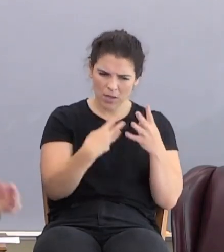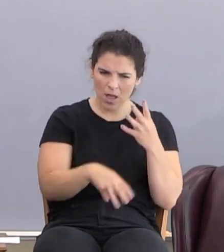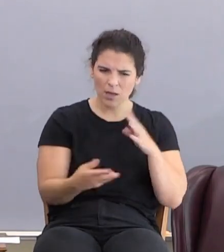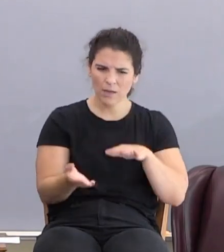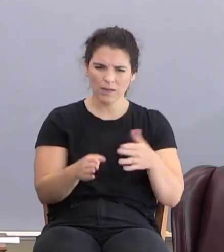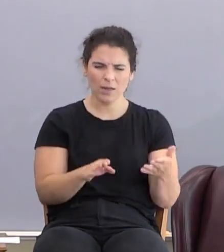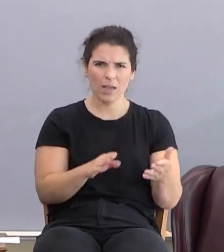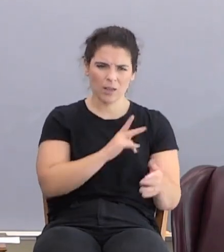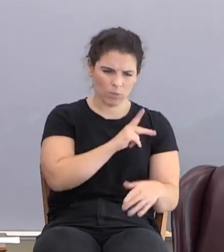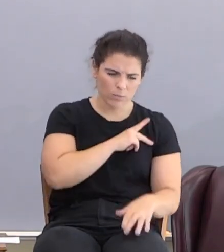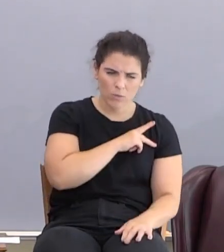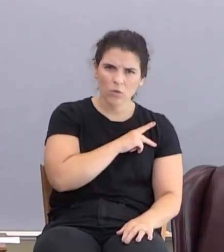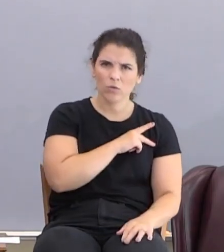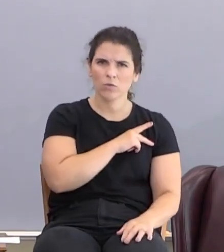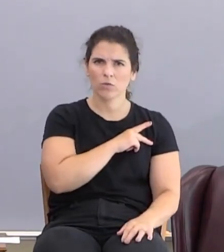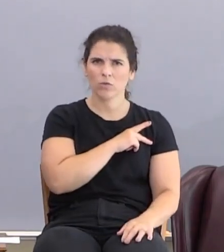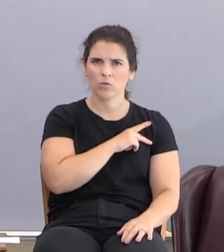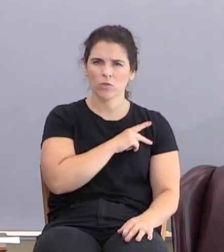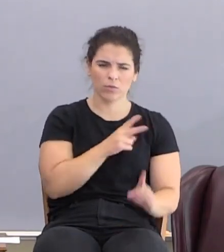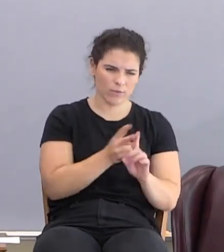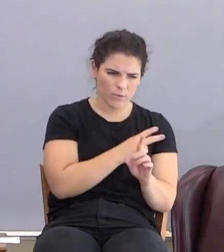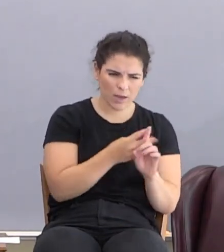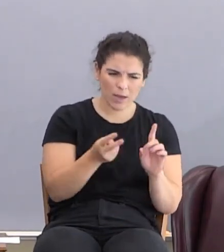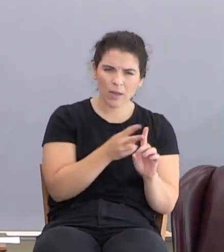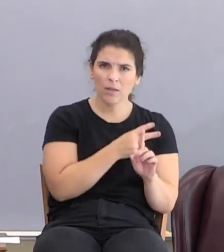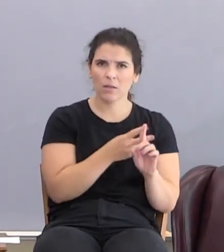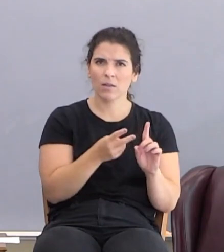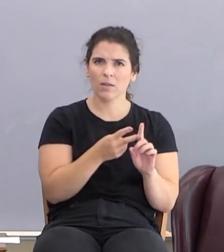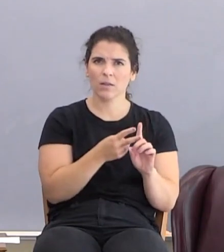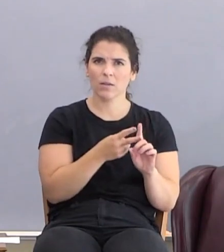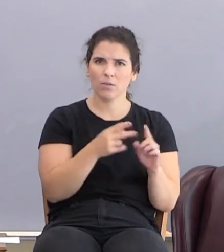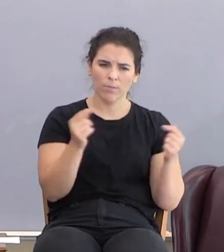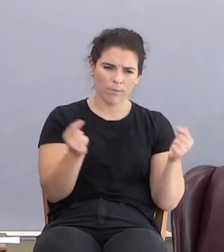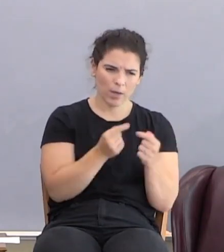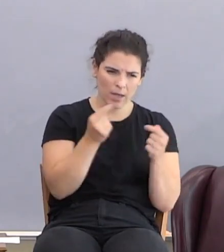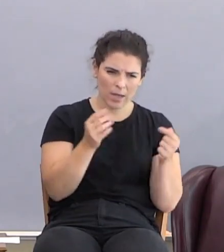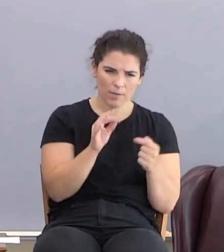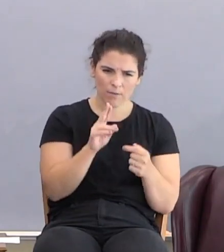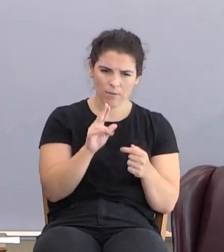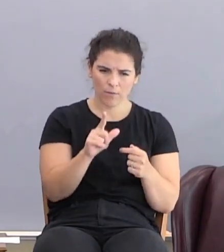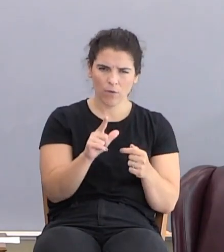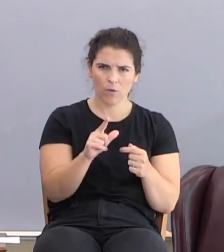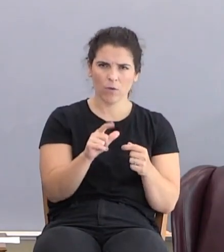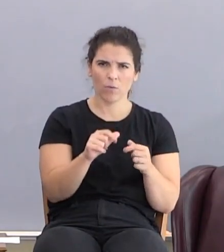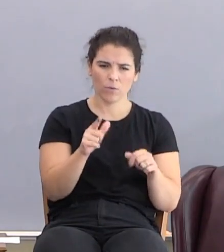It was personal. It was violent. It was painful. was prolonged.